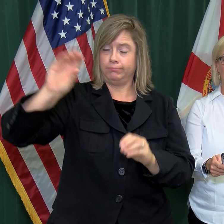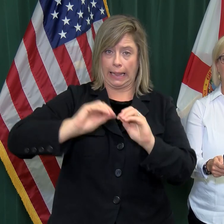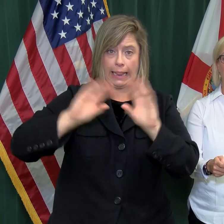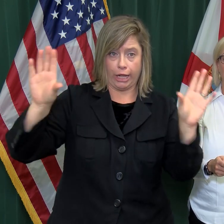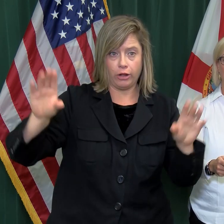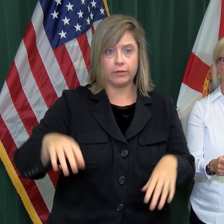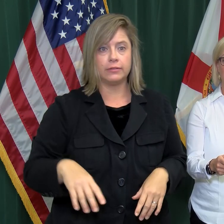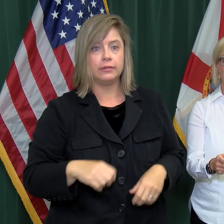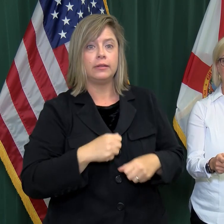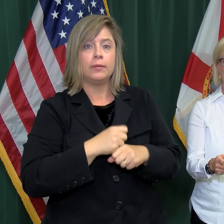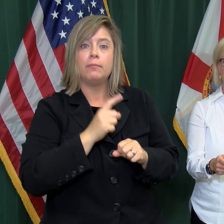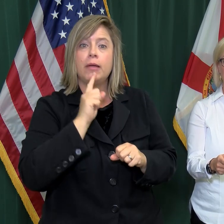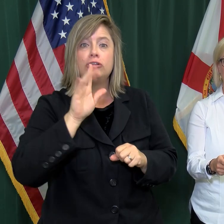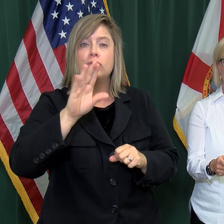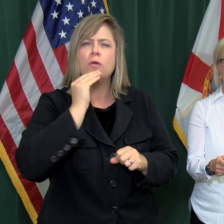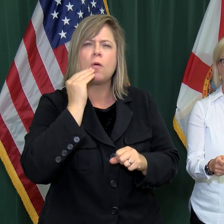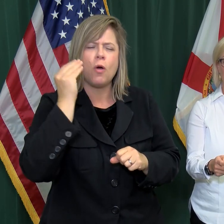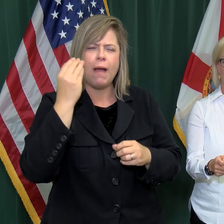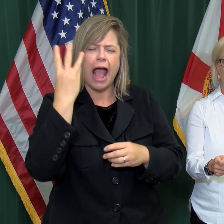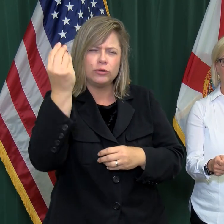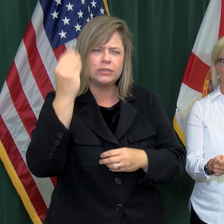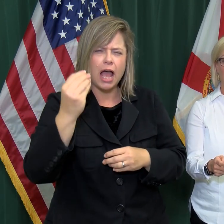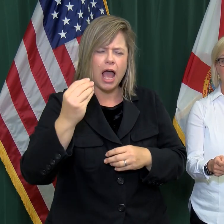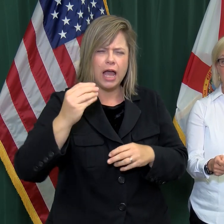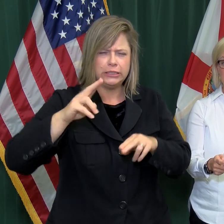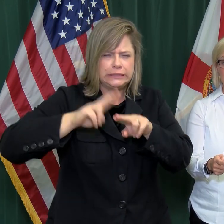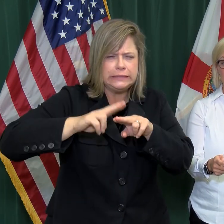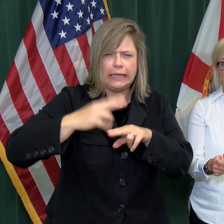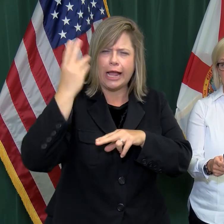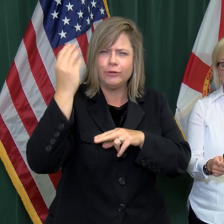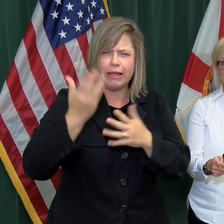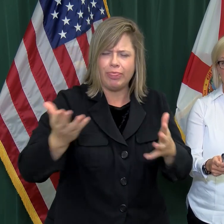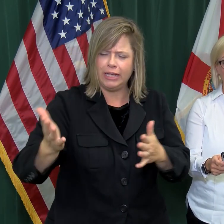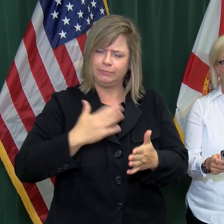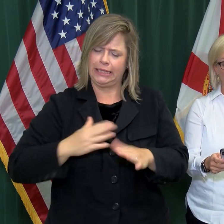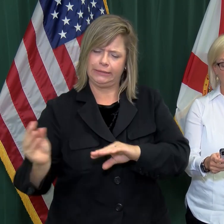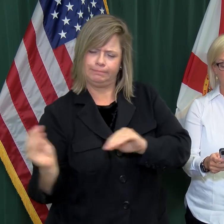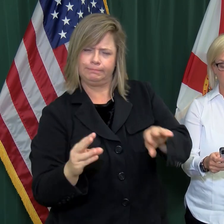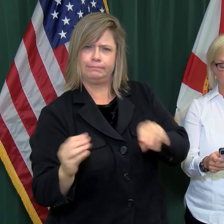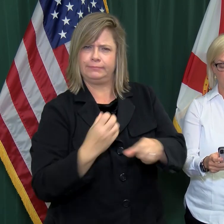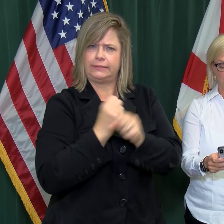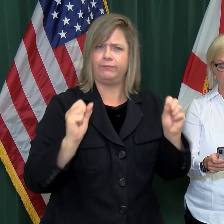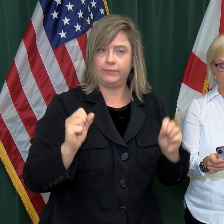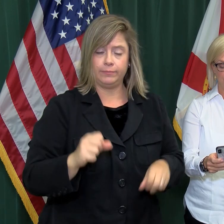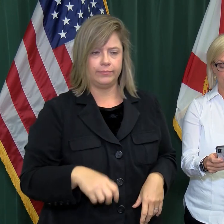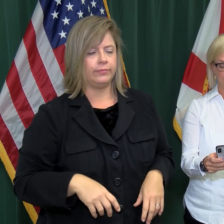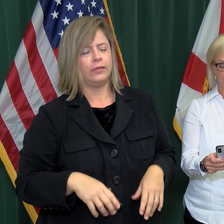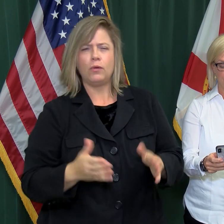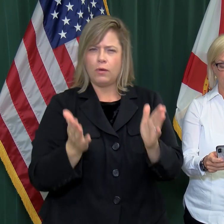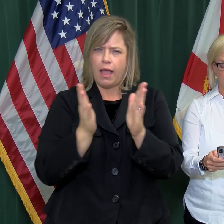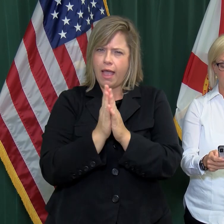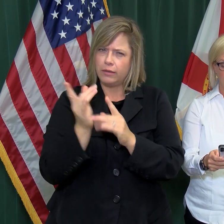secure any outdoor items. We frequently are asked, should I go to a shelter?